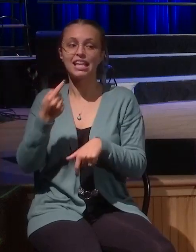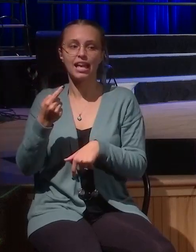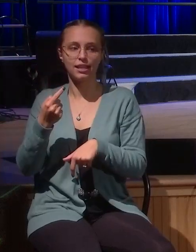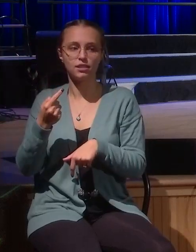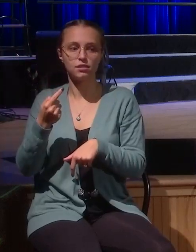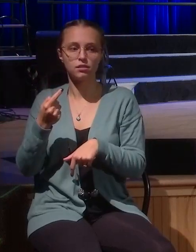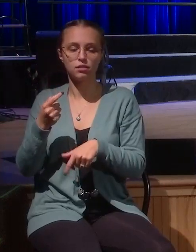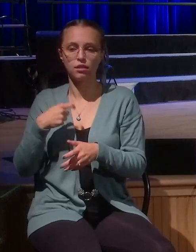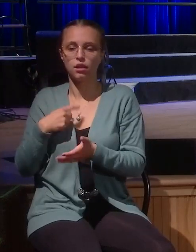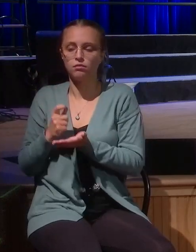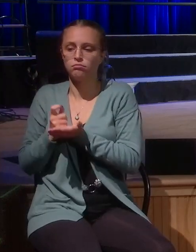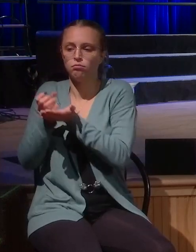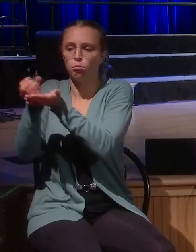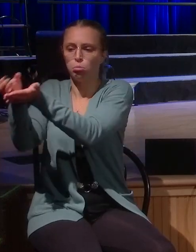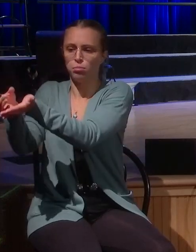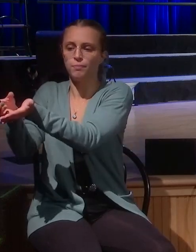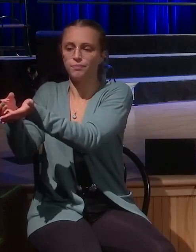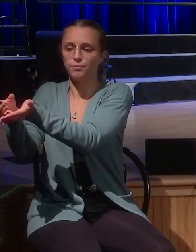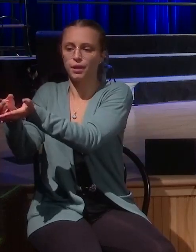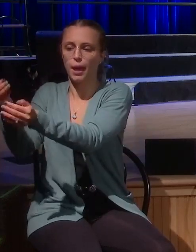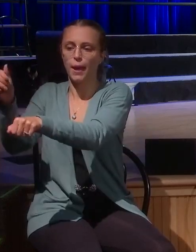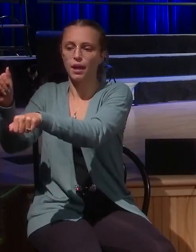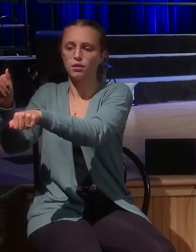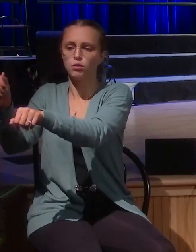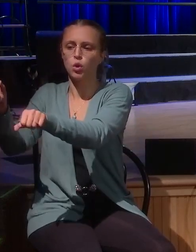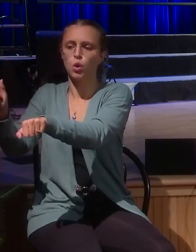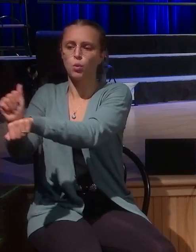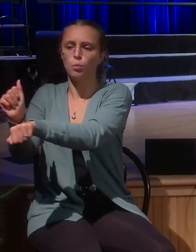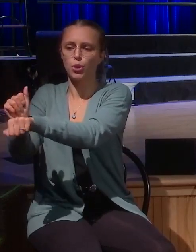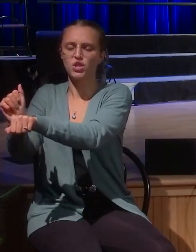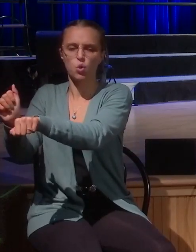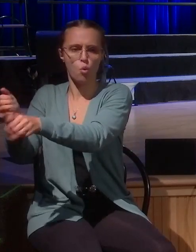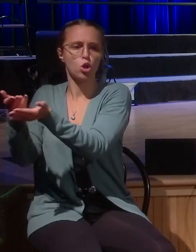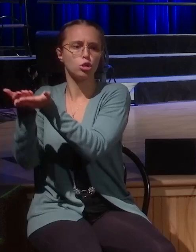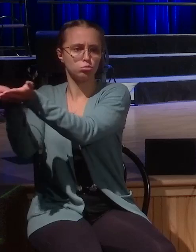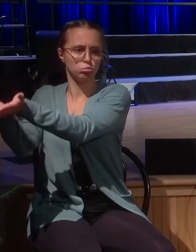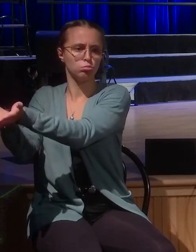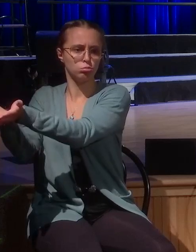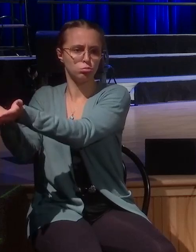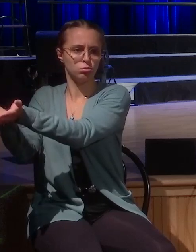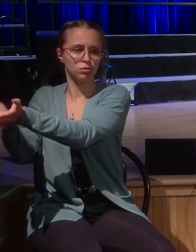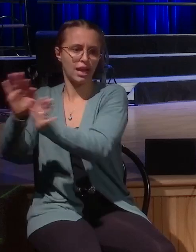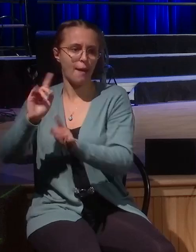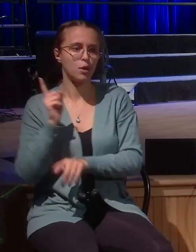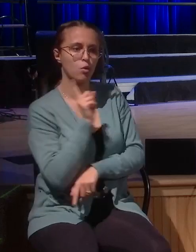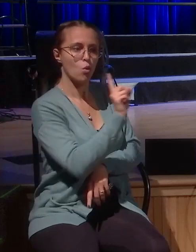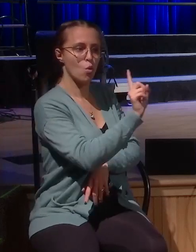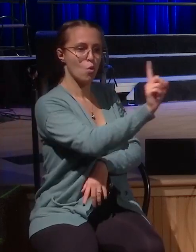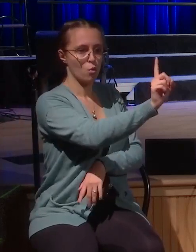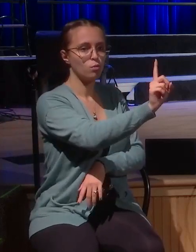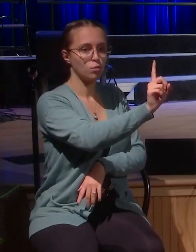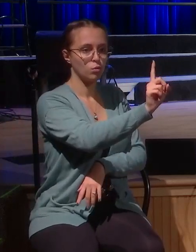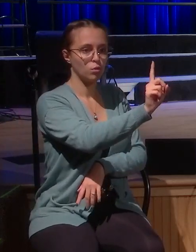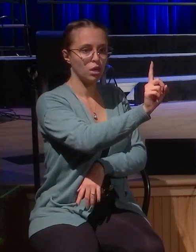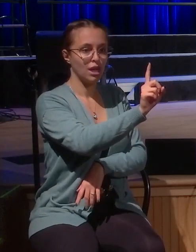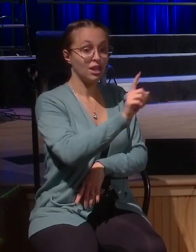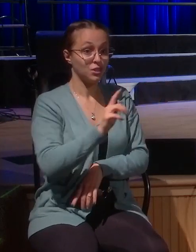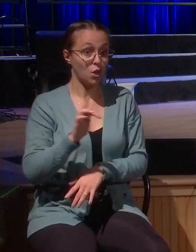So Jesus is now with his disciples and Zacchaeus is there and he can feel something going on. They think that we're in a hurry here.